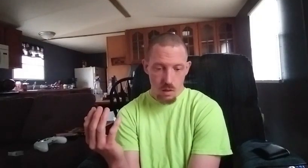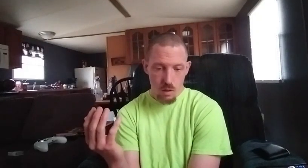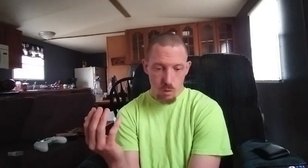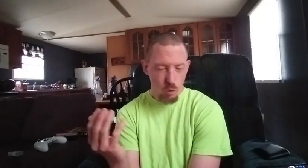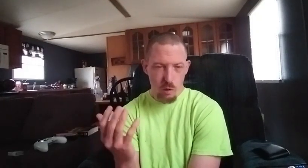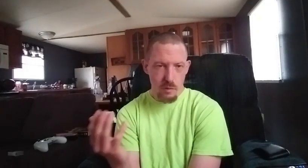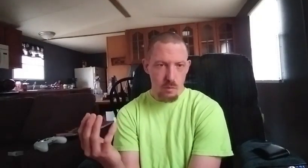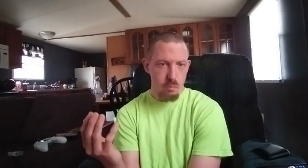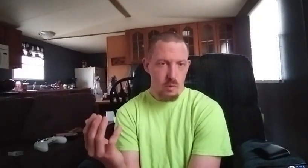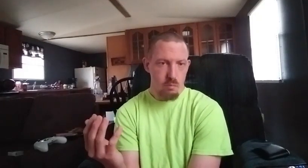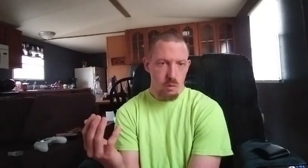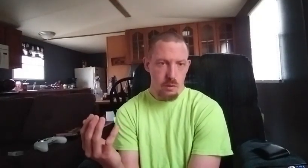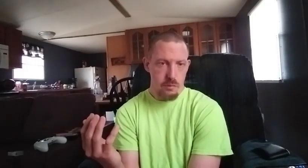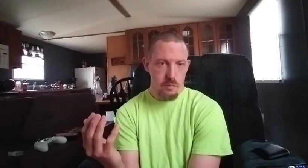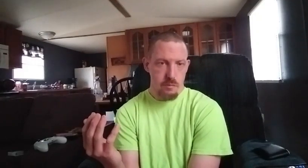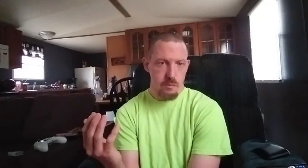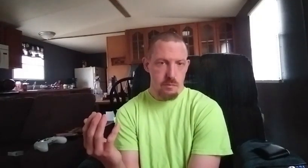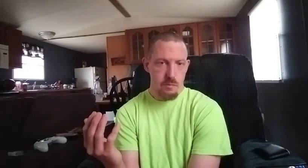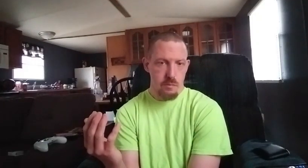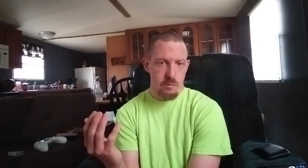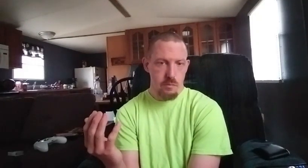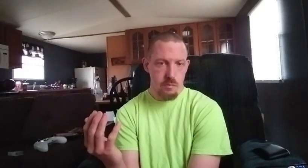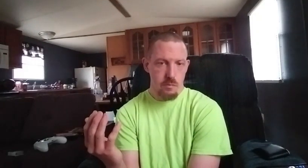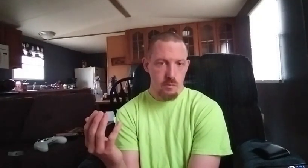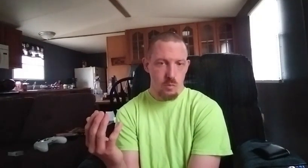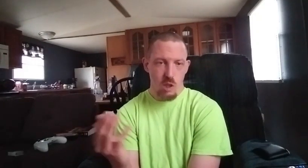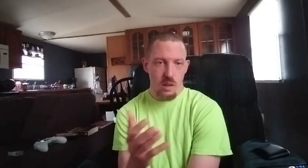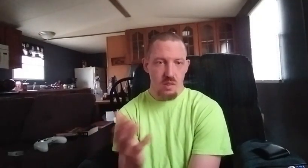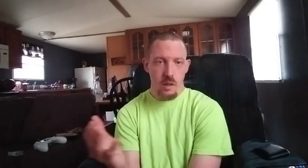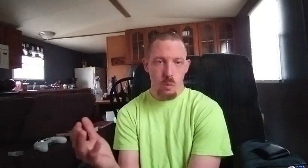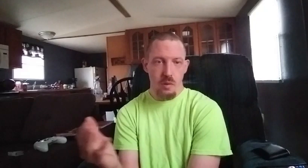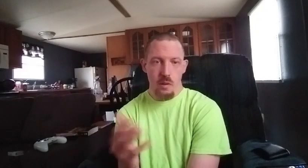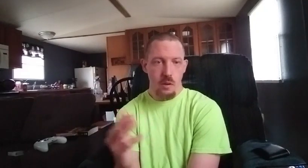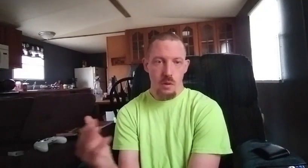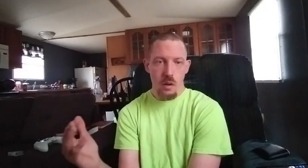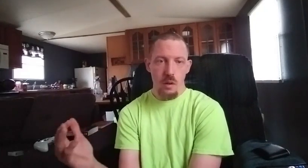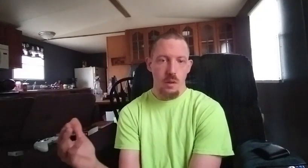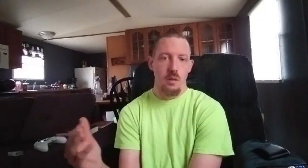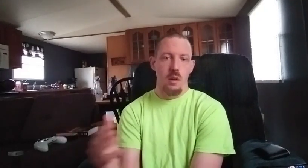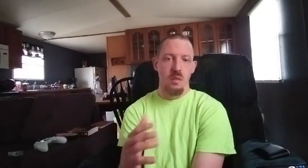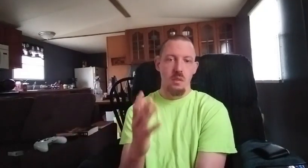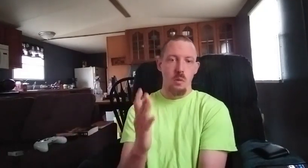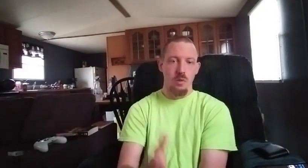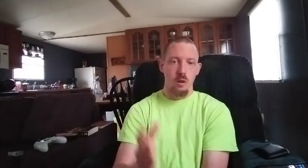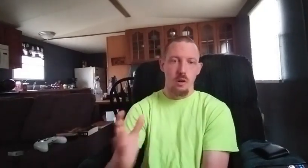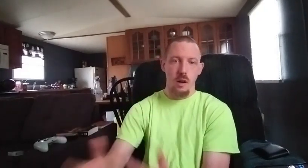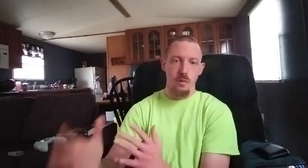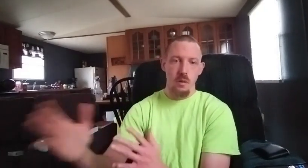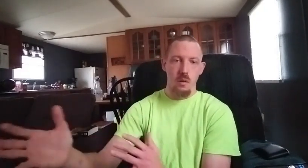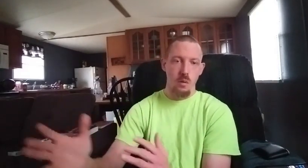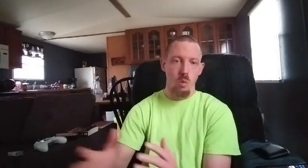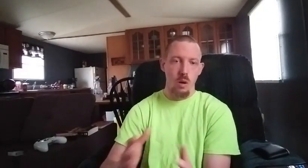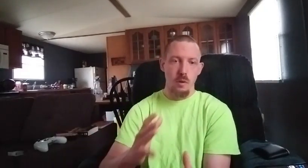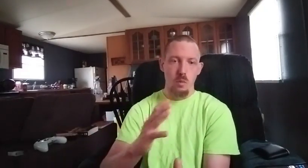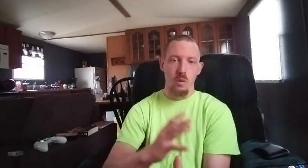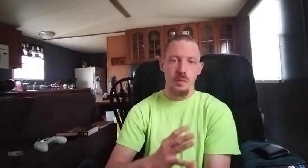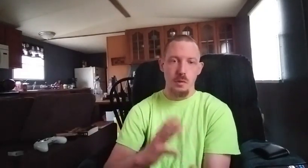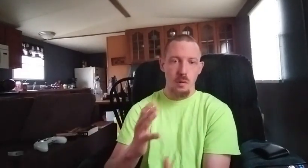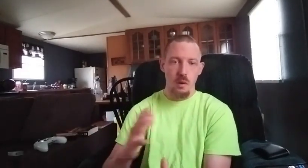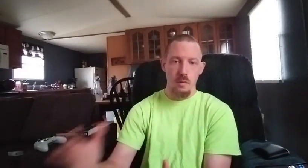you'll never improve you gotta stay with it every day you gotta stay with the craft whatever you want to do every